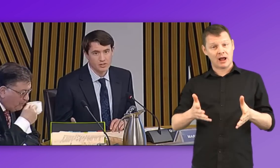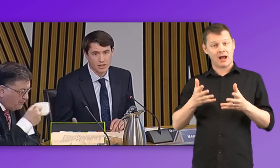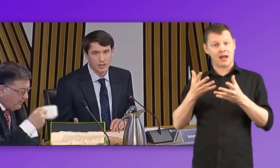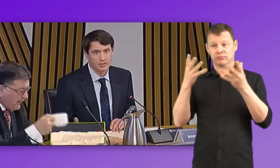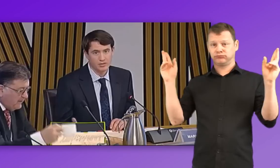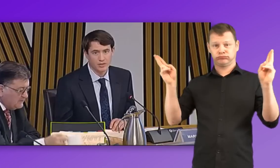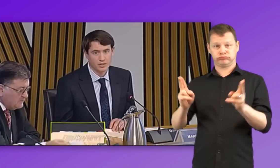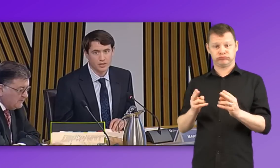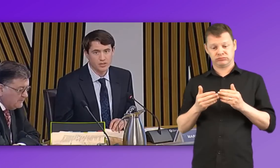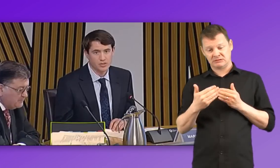next 10 to 15 years.